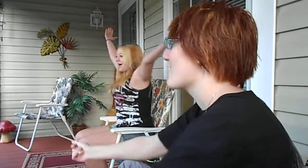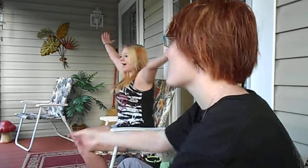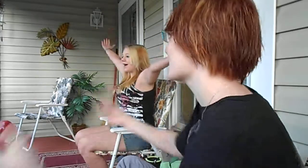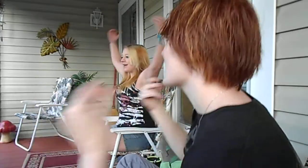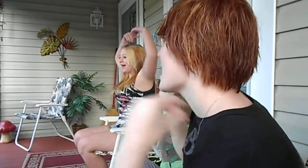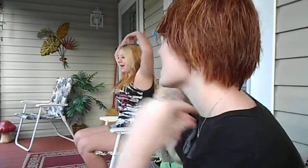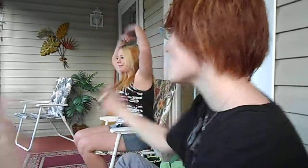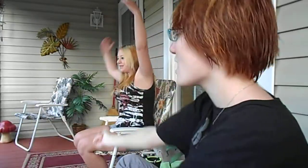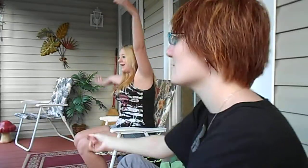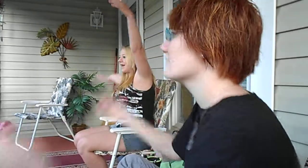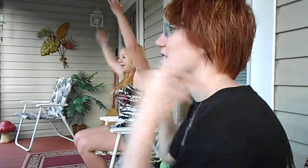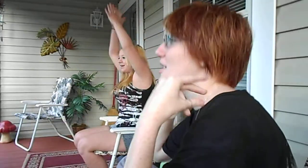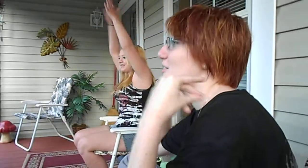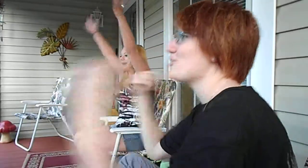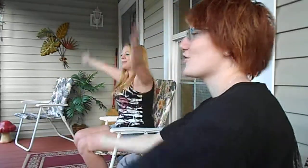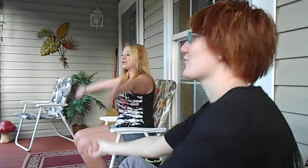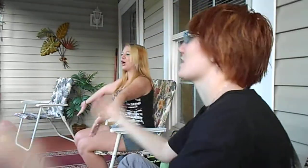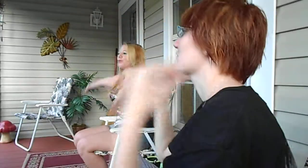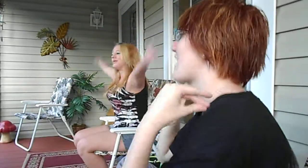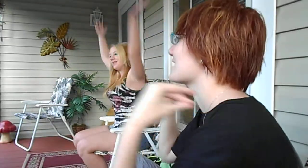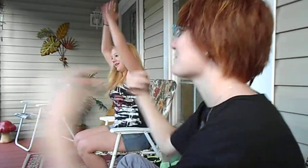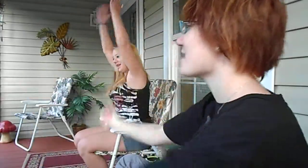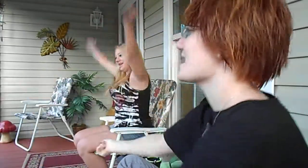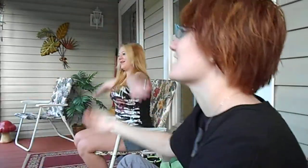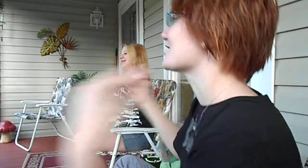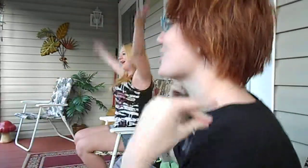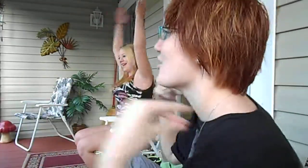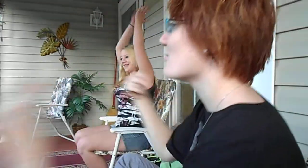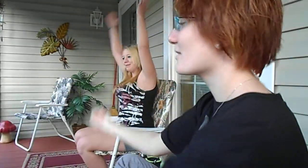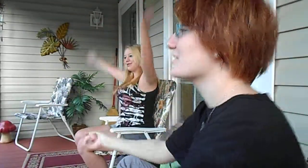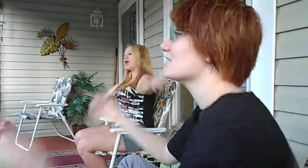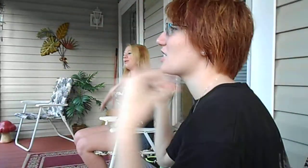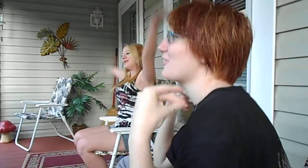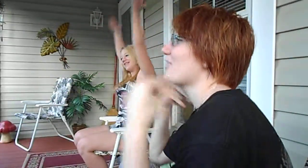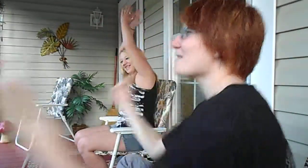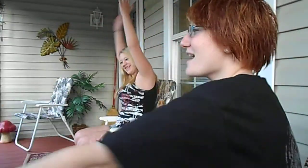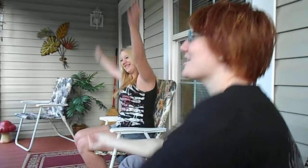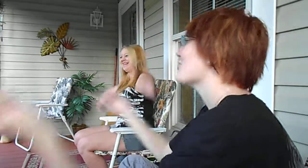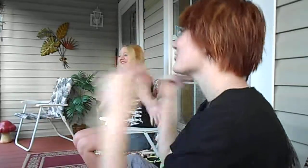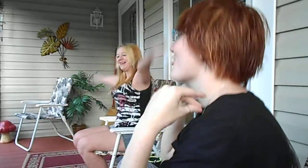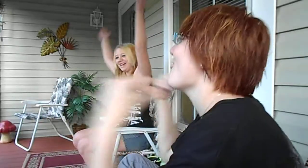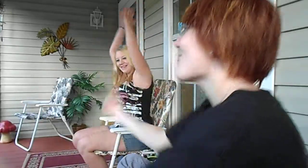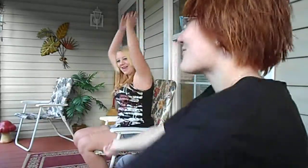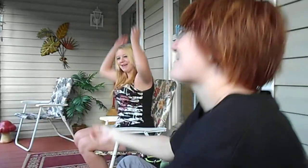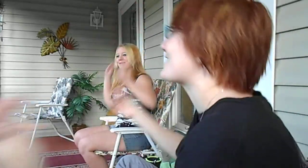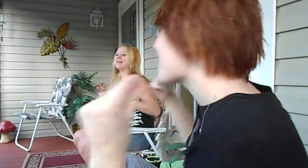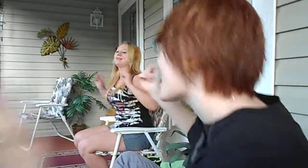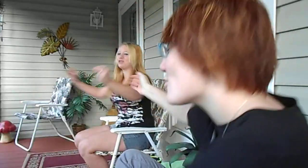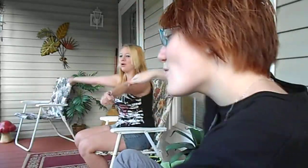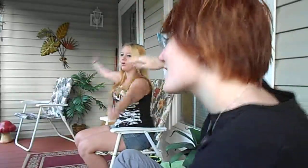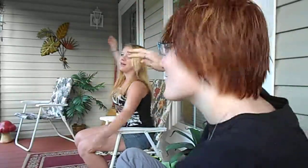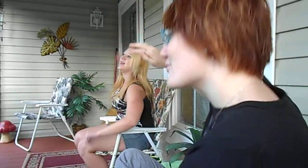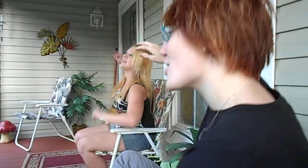Everybody's got a water buffalo Yours is fast but mine is slow Where did you get them I don't know Everybody's got a water buffalo